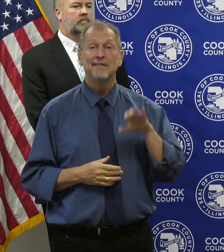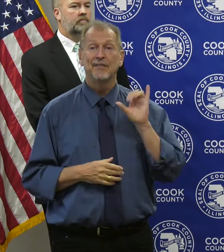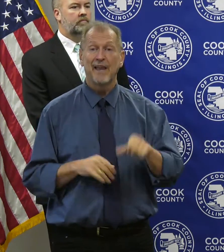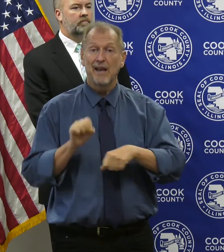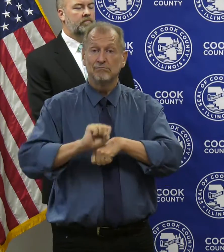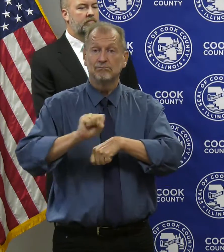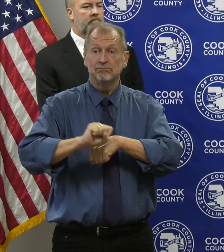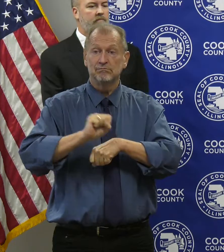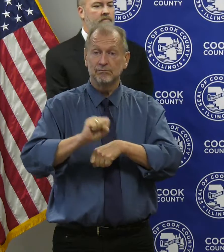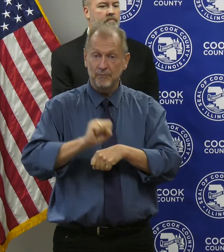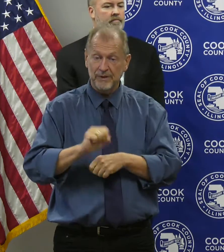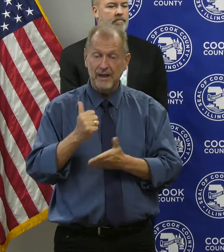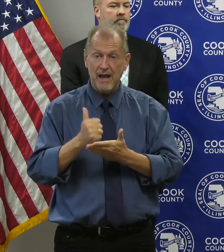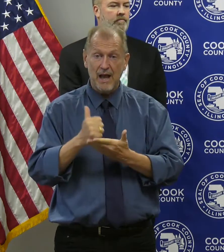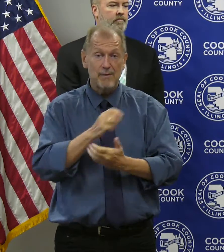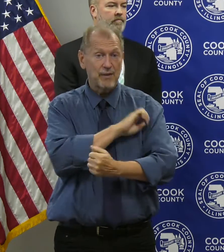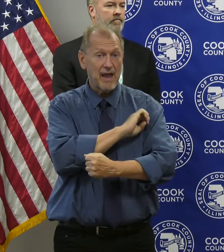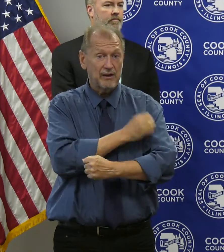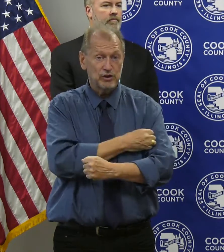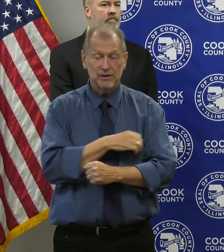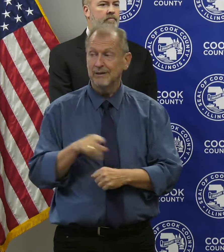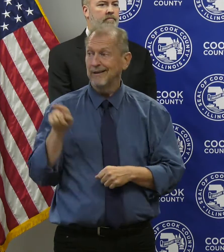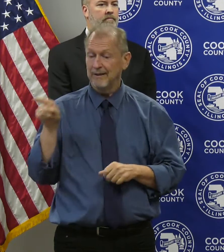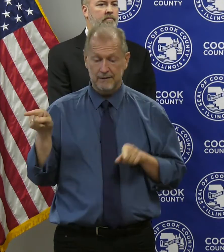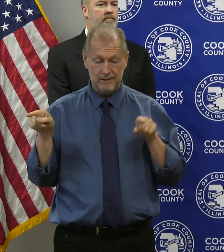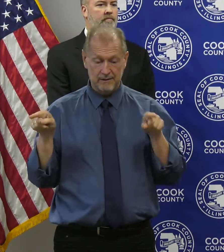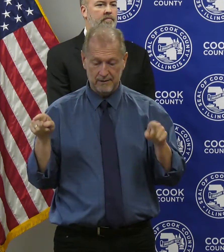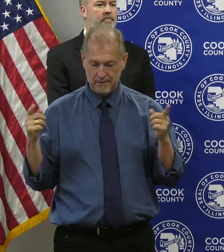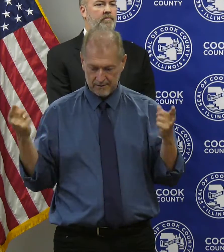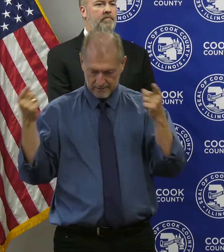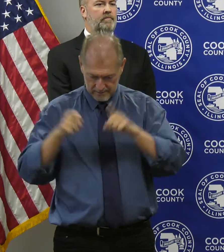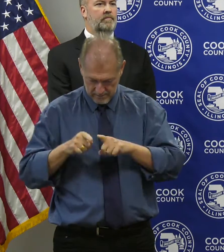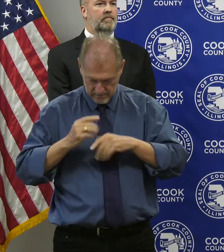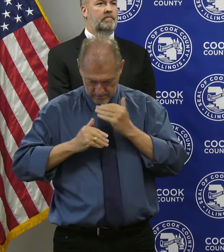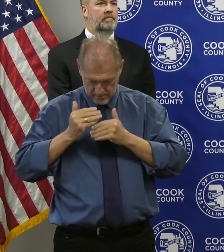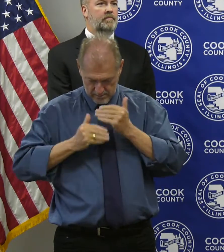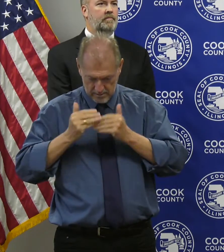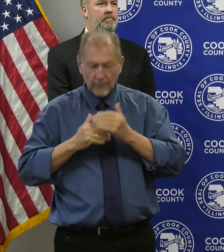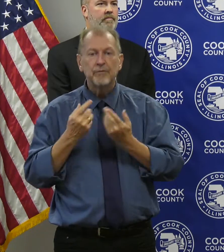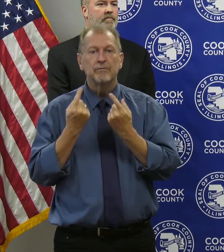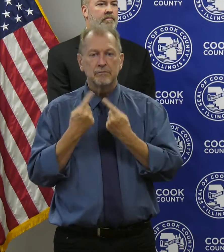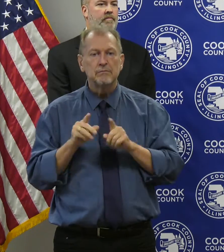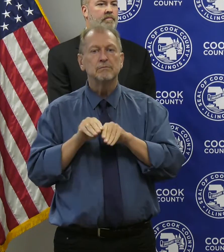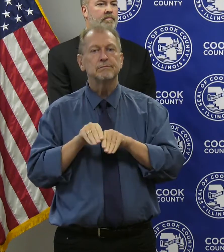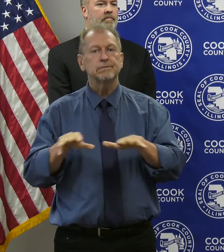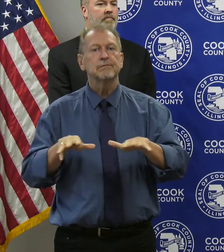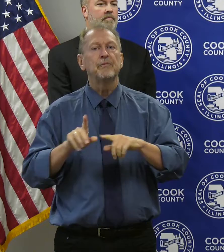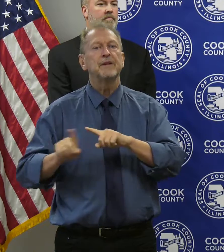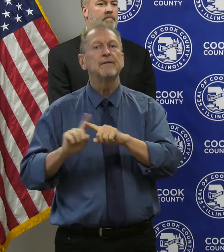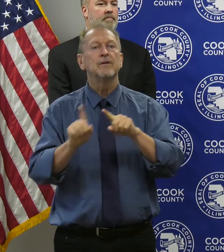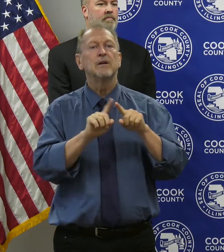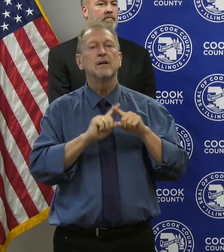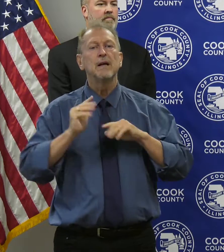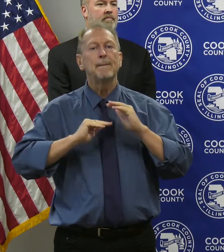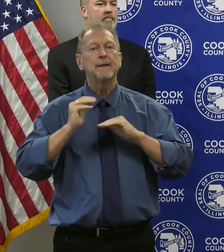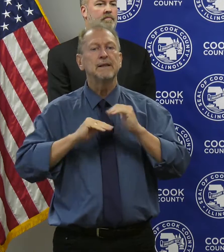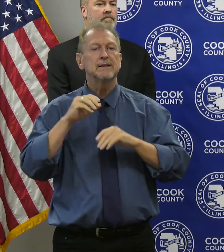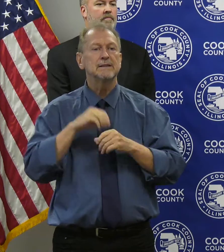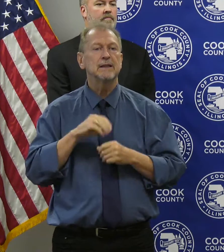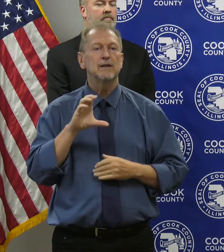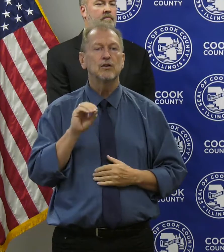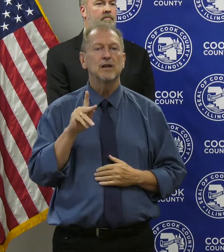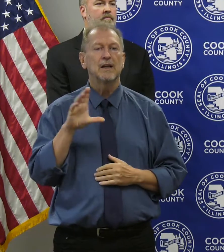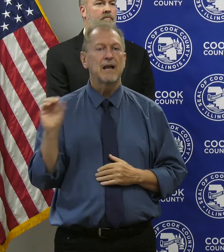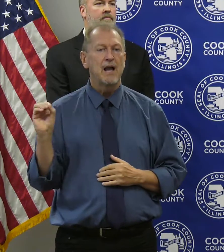champions. Together, have made significant strides in delivering impacts throughout Cook County facilities, and some of those positive impacts